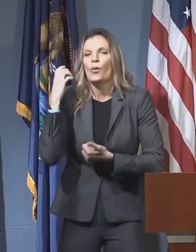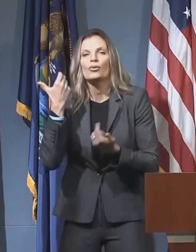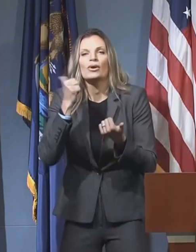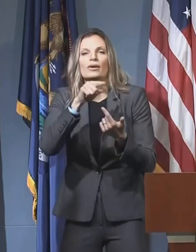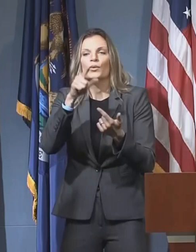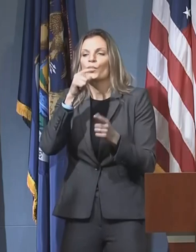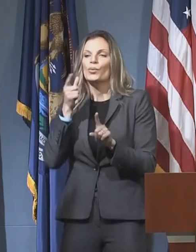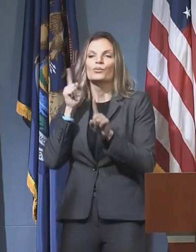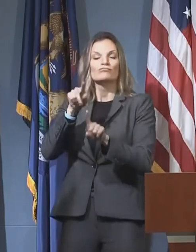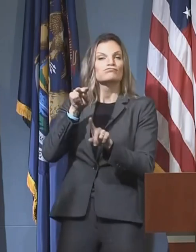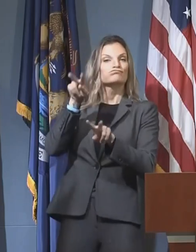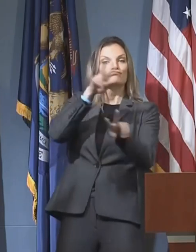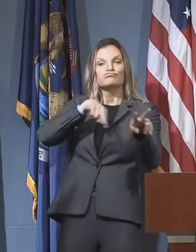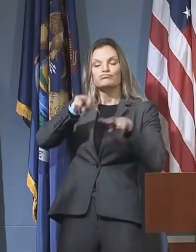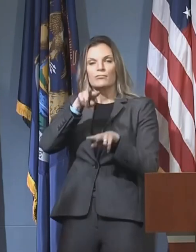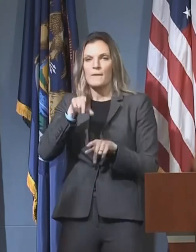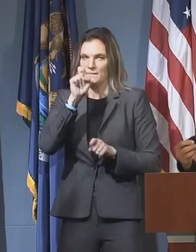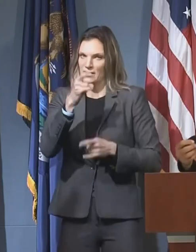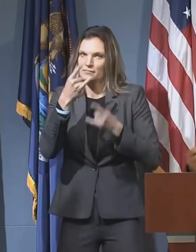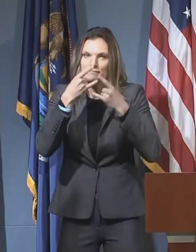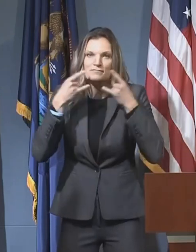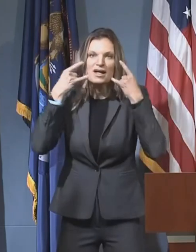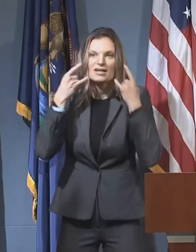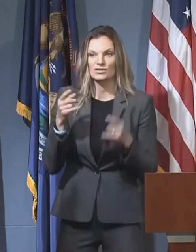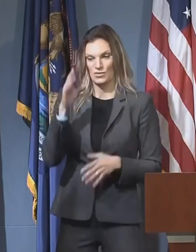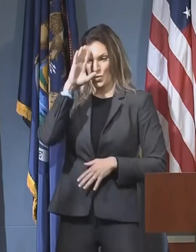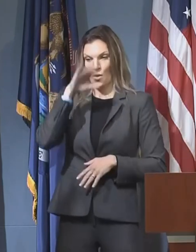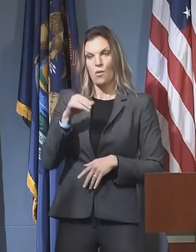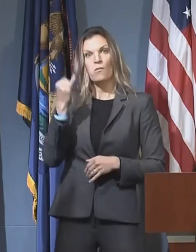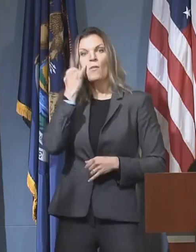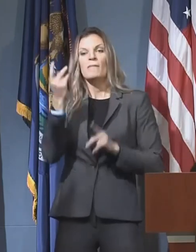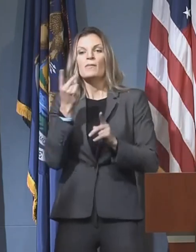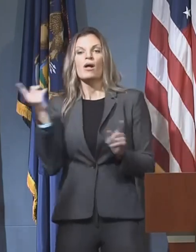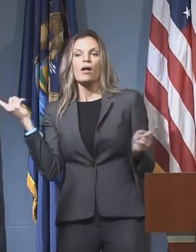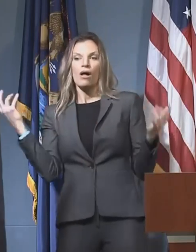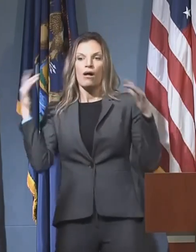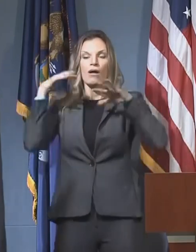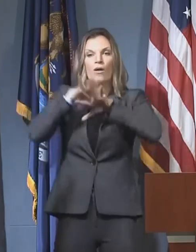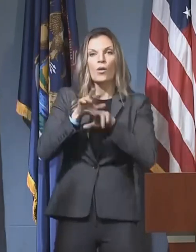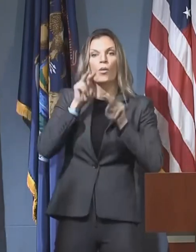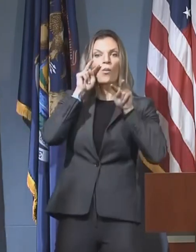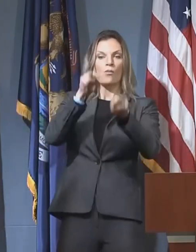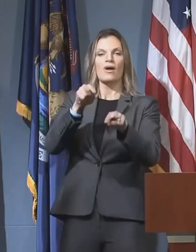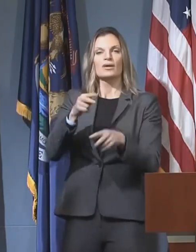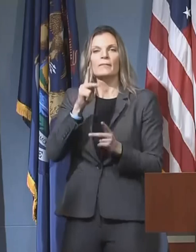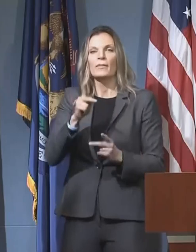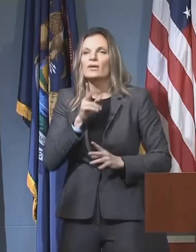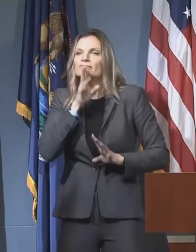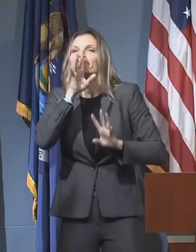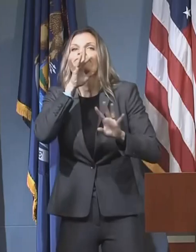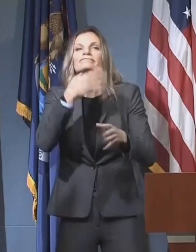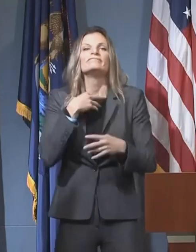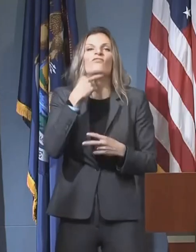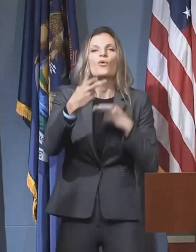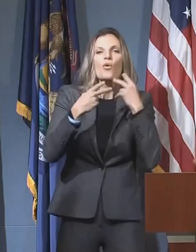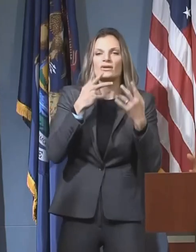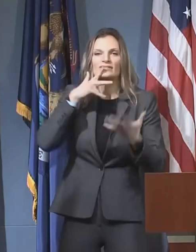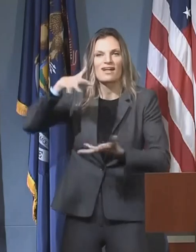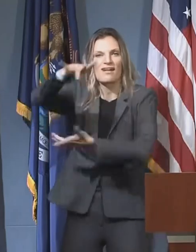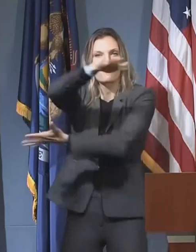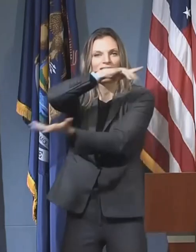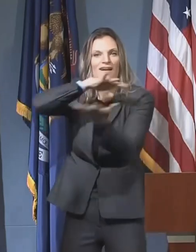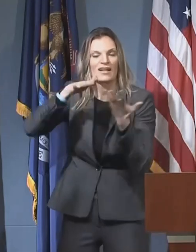You know, we still recognize that the more people that come together, the more people are projecting their voices, the more